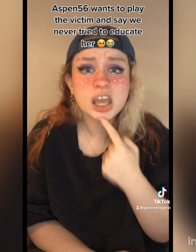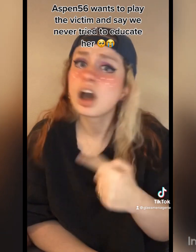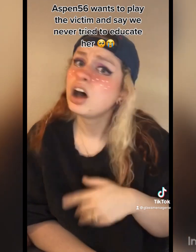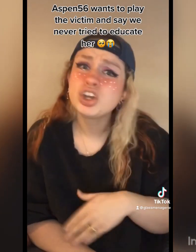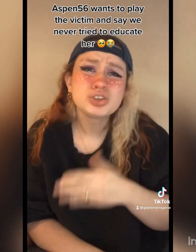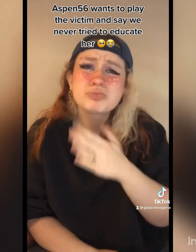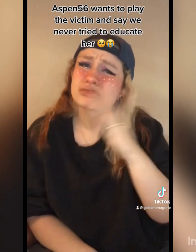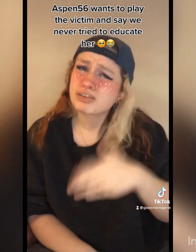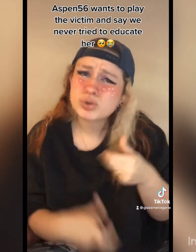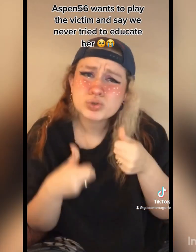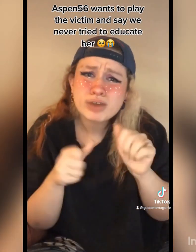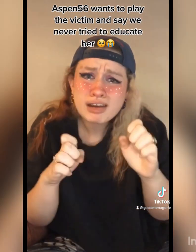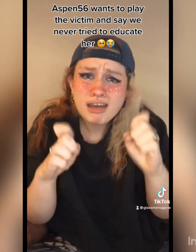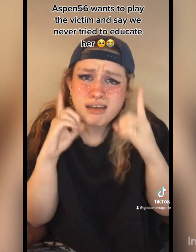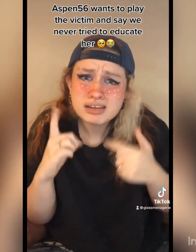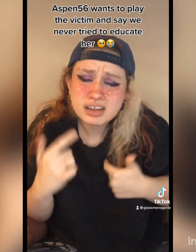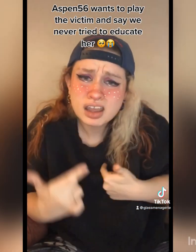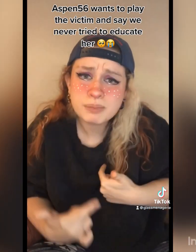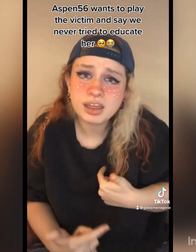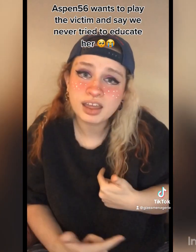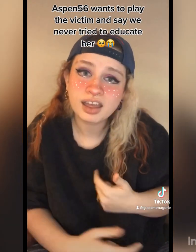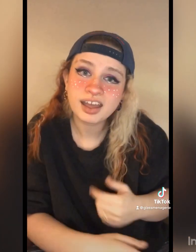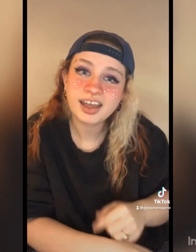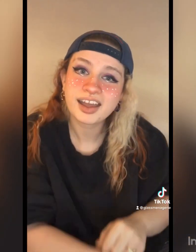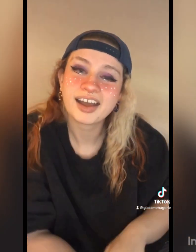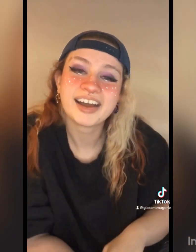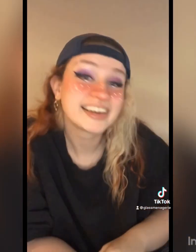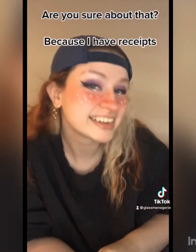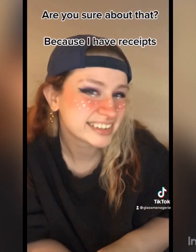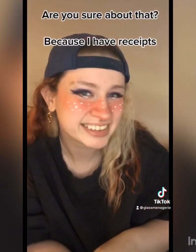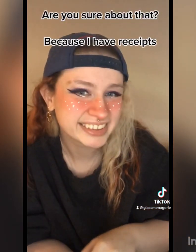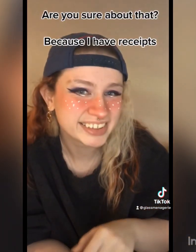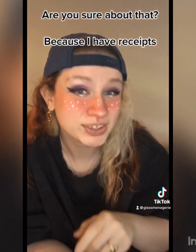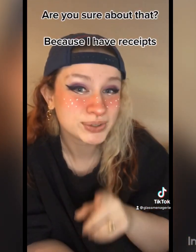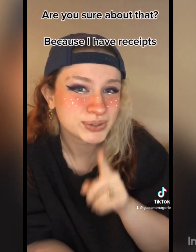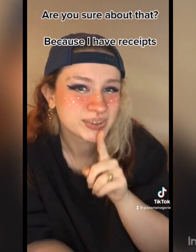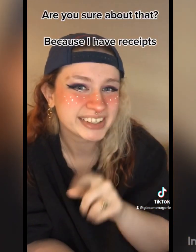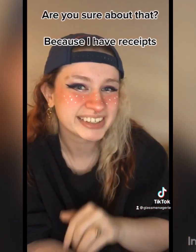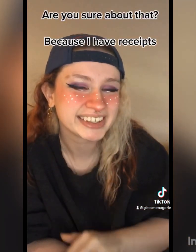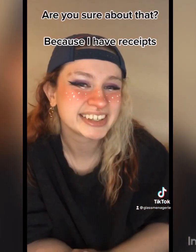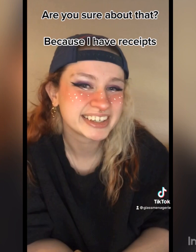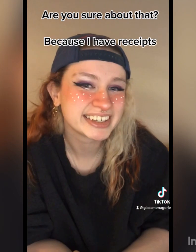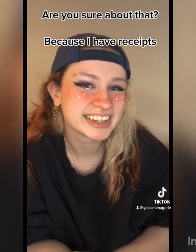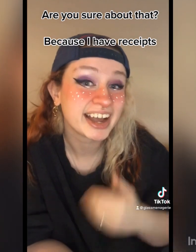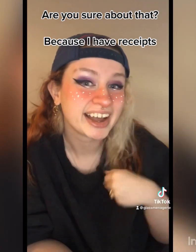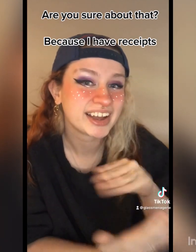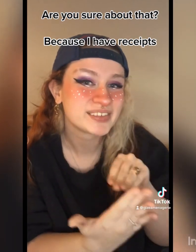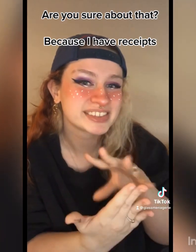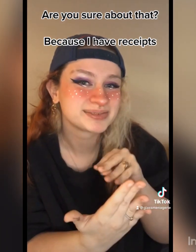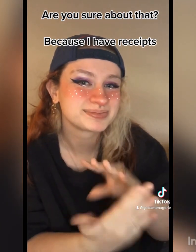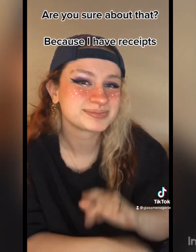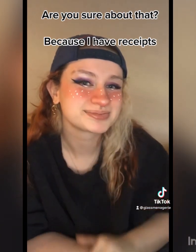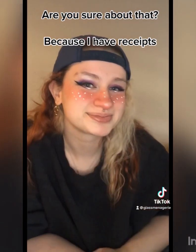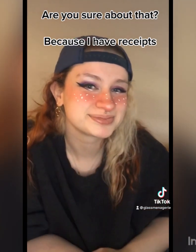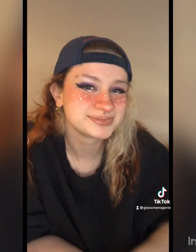and say that we never tried to educate her. Are you sure about that? I have receipts.